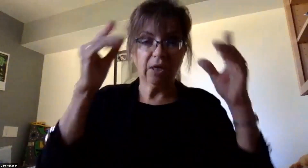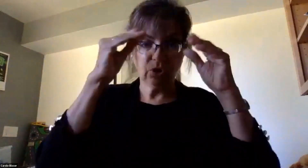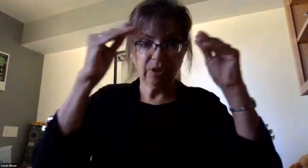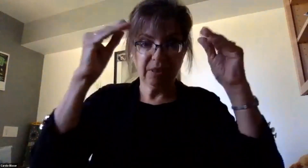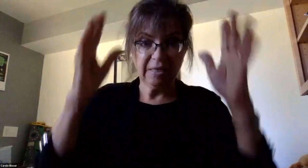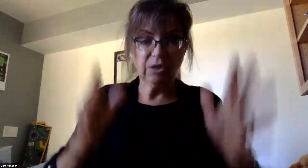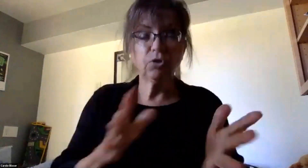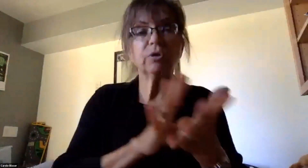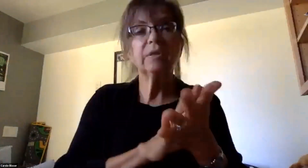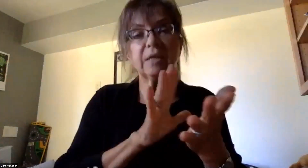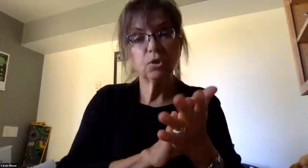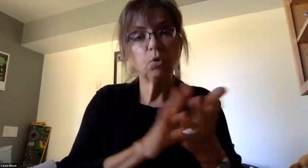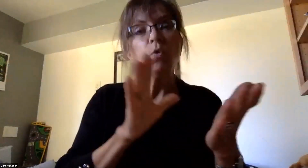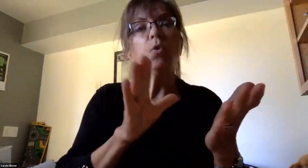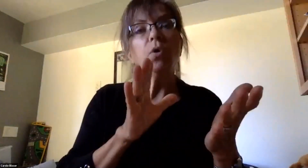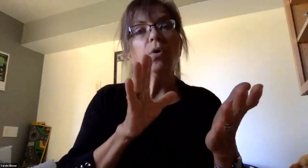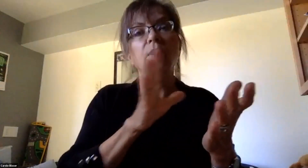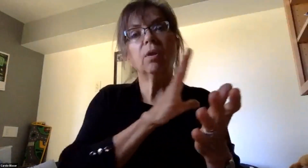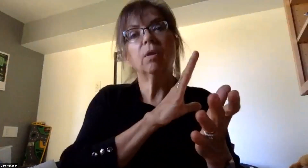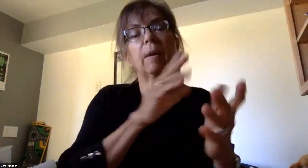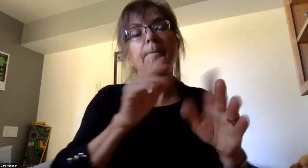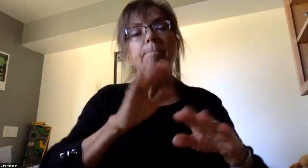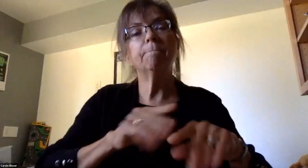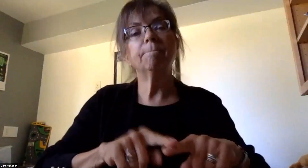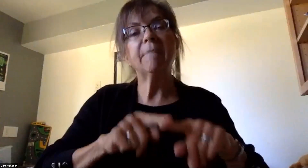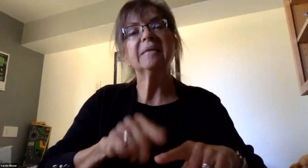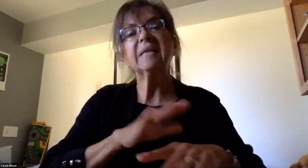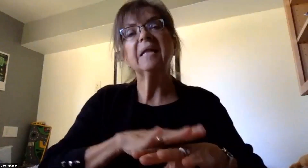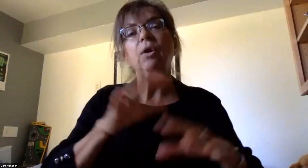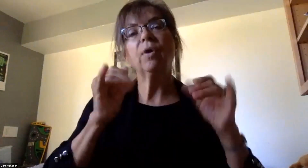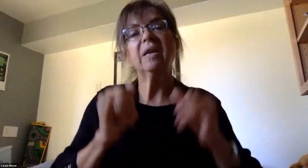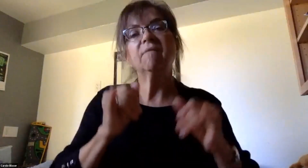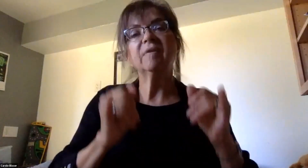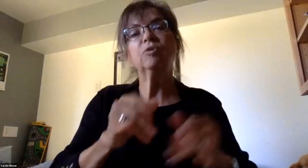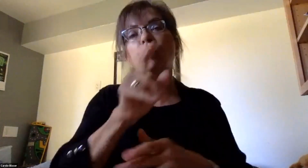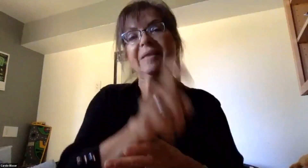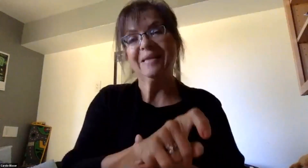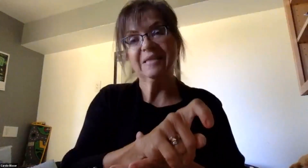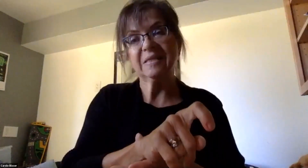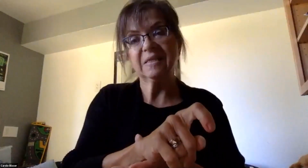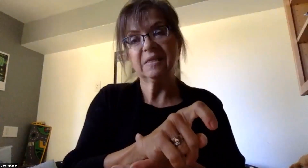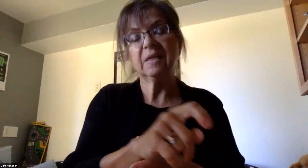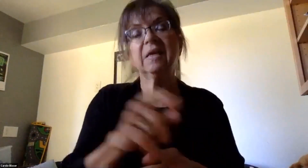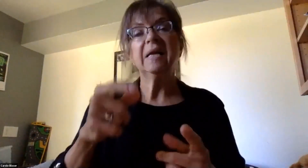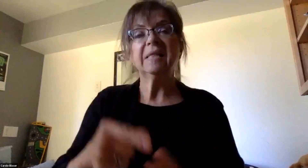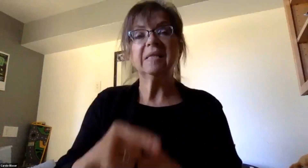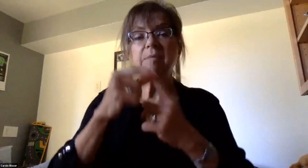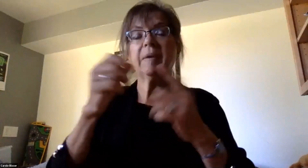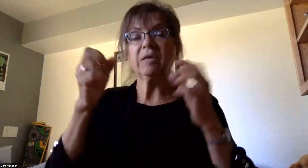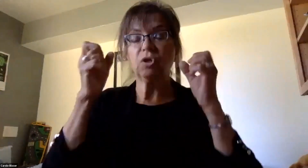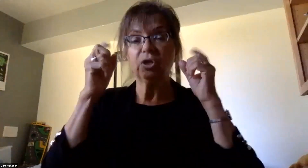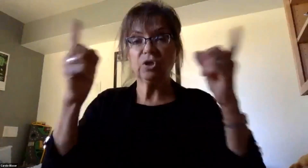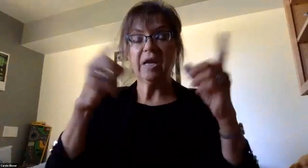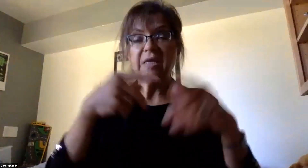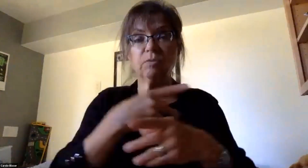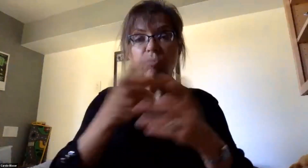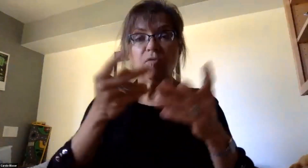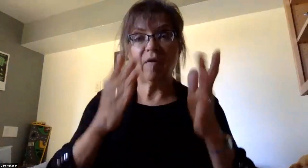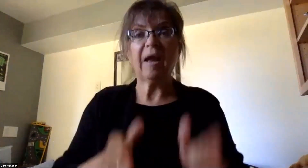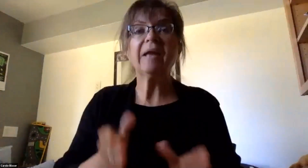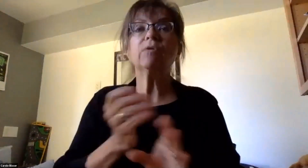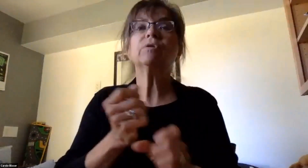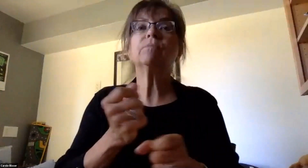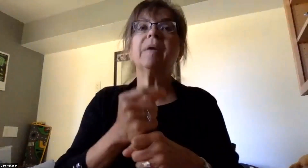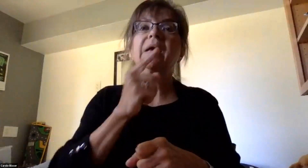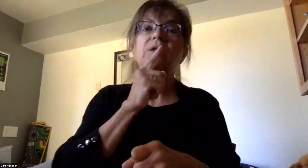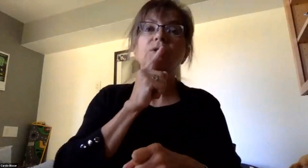and virtually based on their individual needs as outlined in their IEP. The special education providers will ensure that students are provided